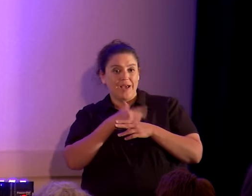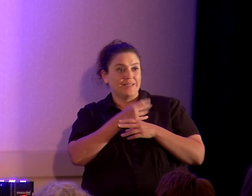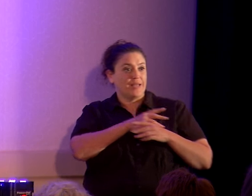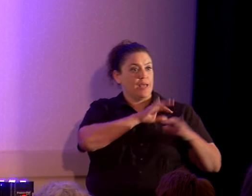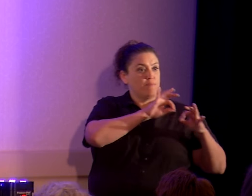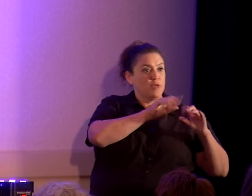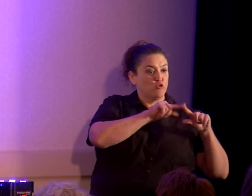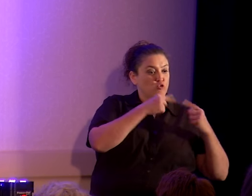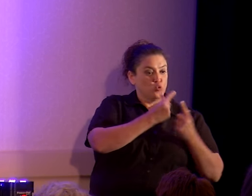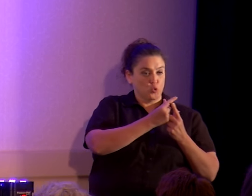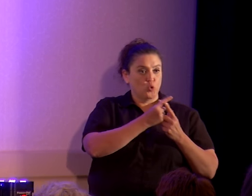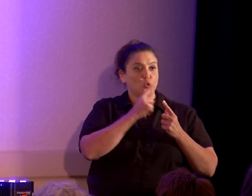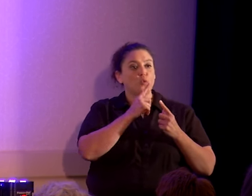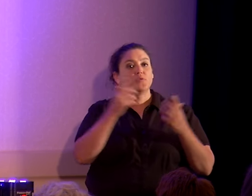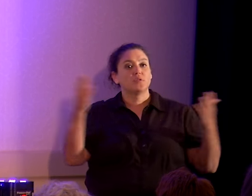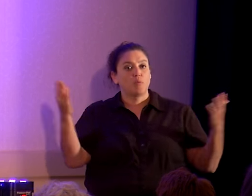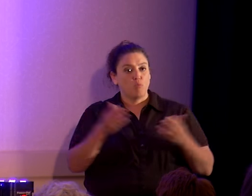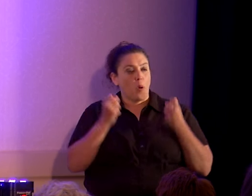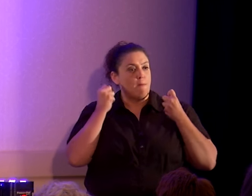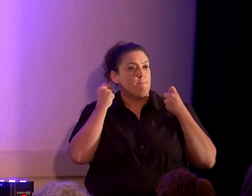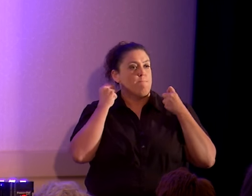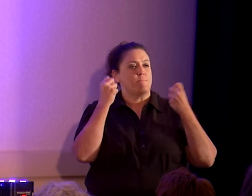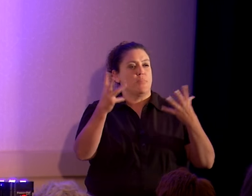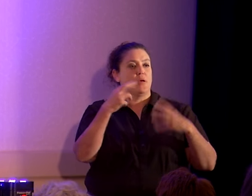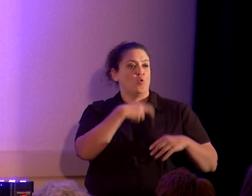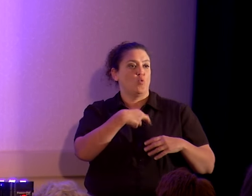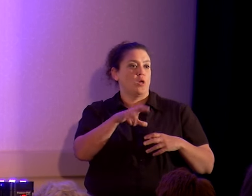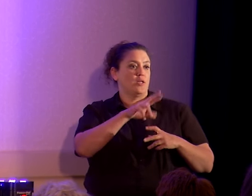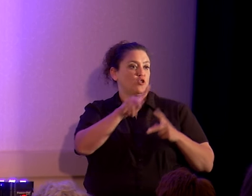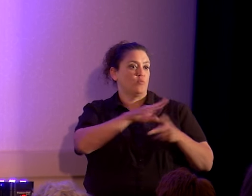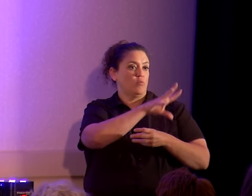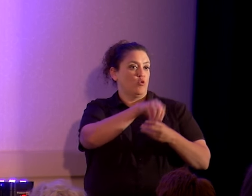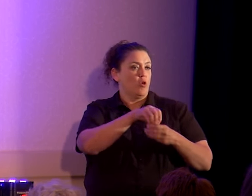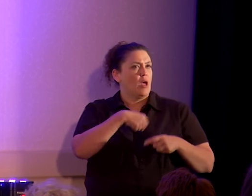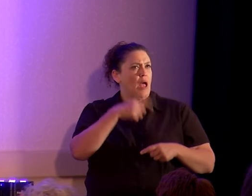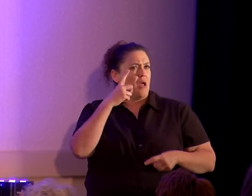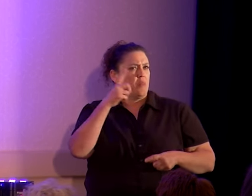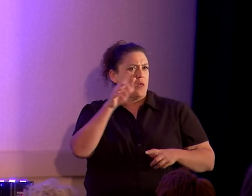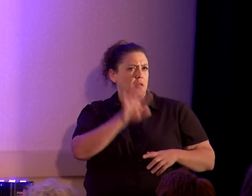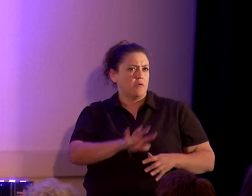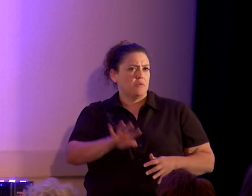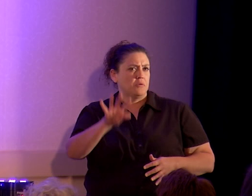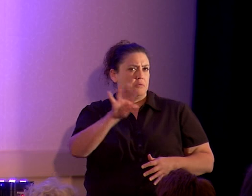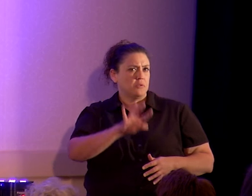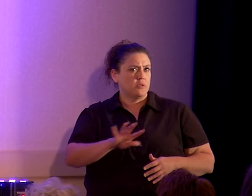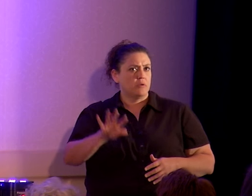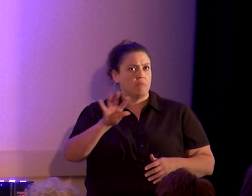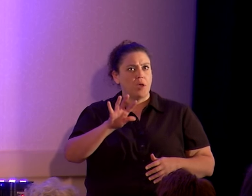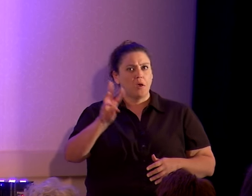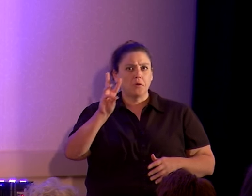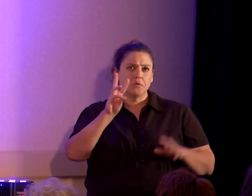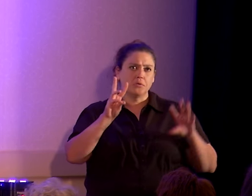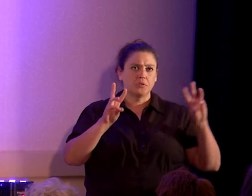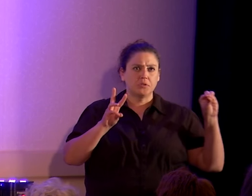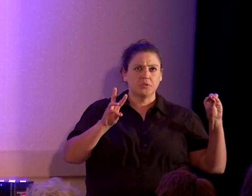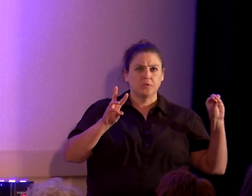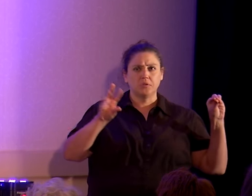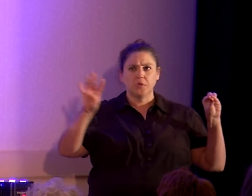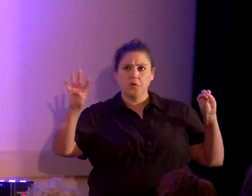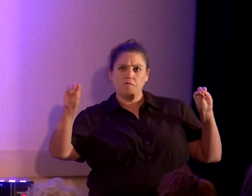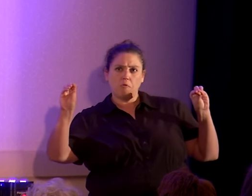that brought countless religious people in there. I think the audience was roughly split 60-40 their way.